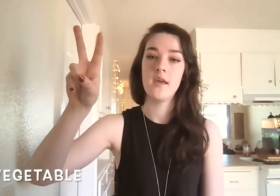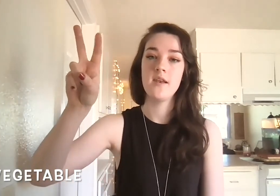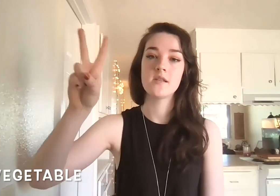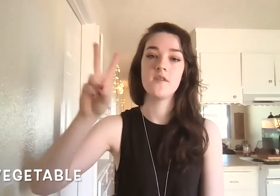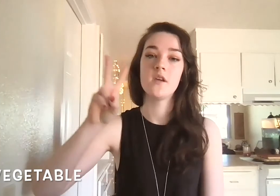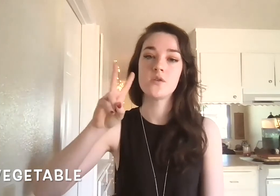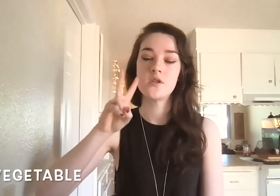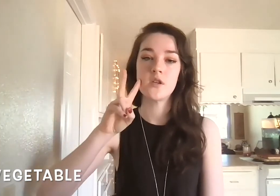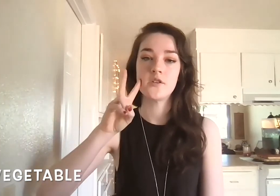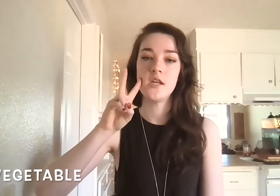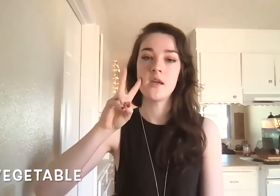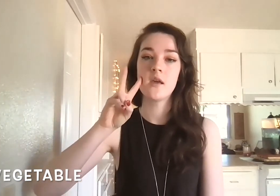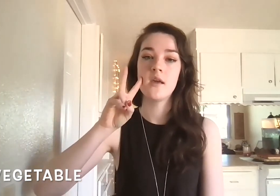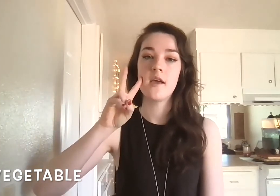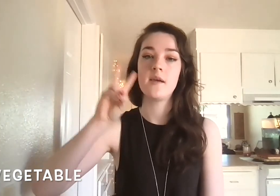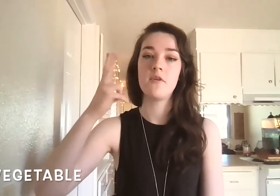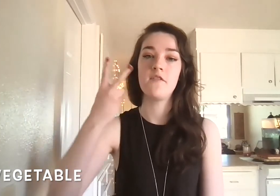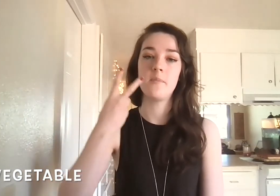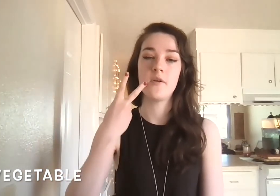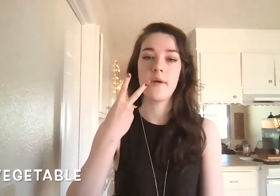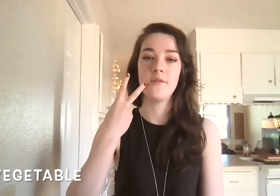index finger touches our cheek, and then we flip it around.